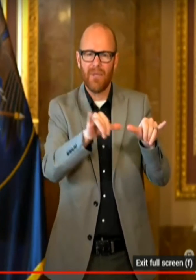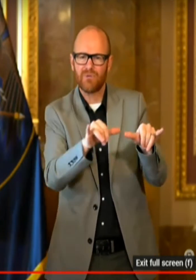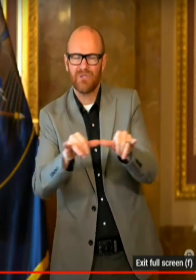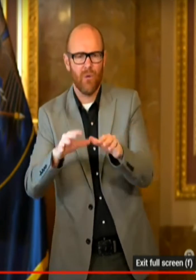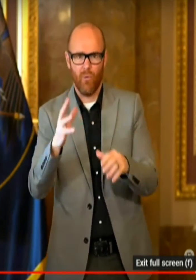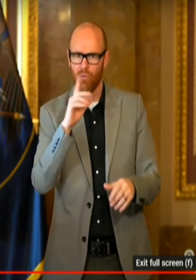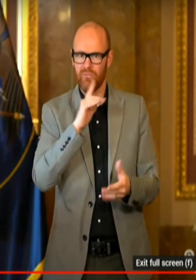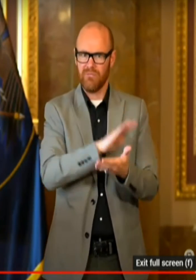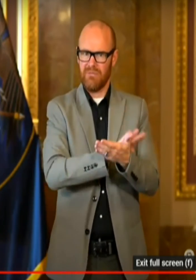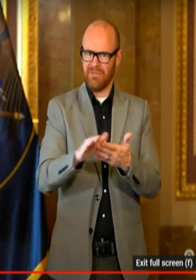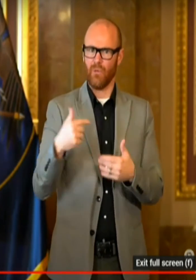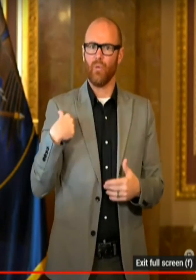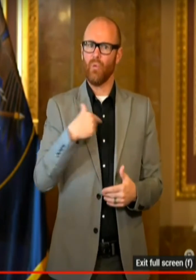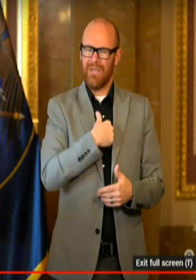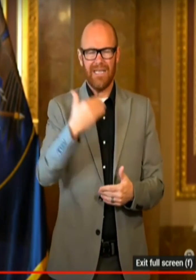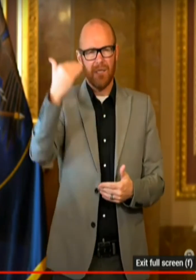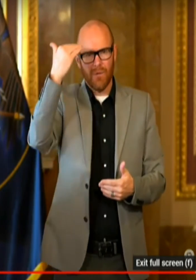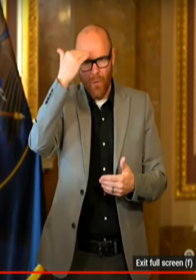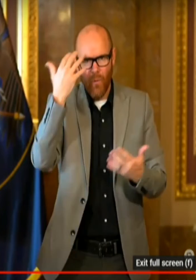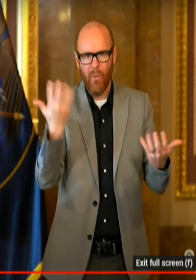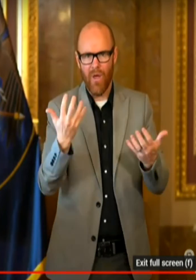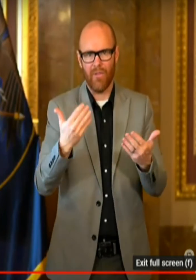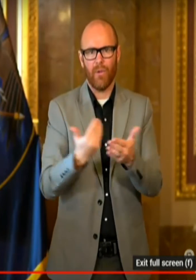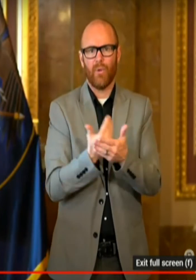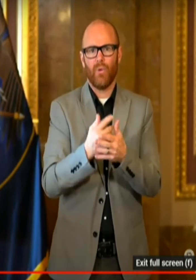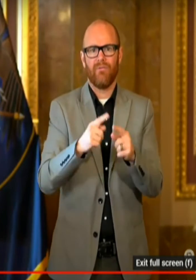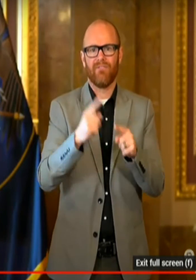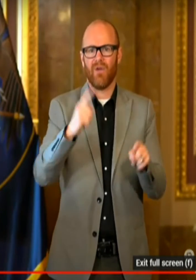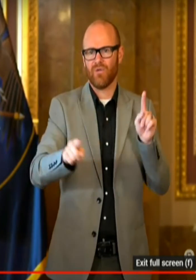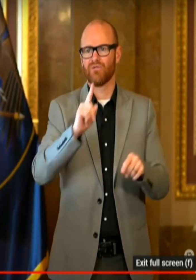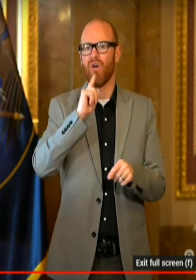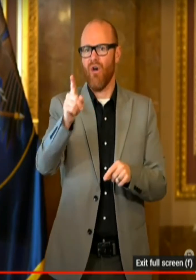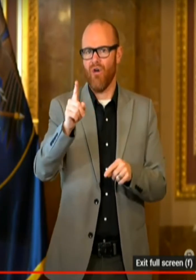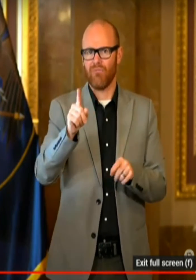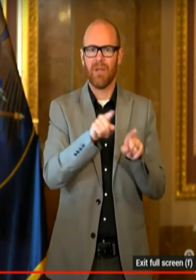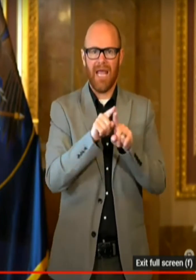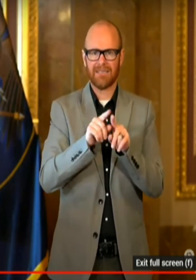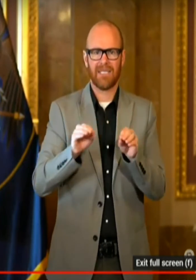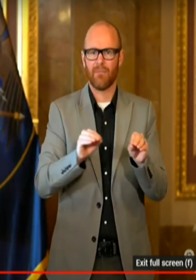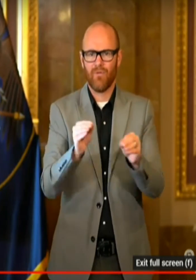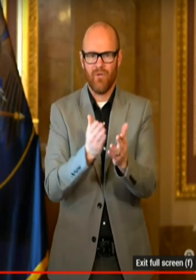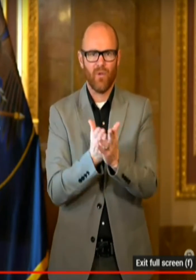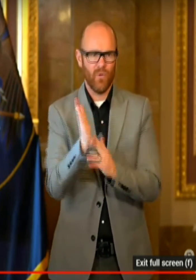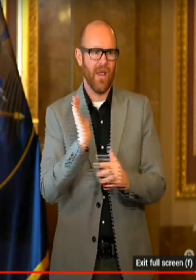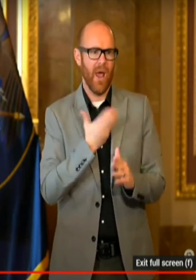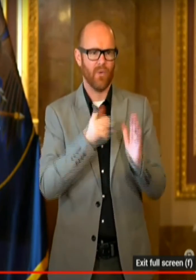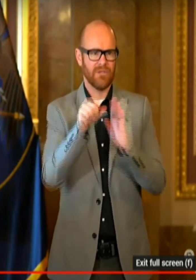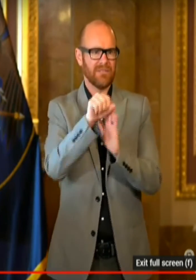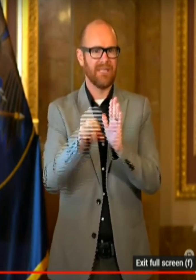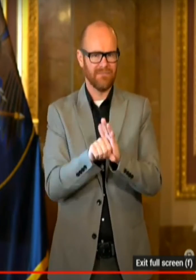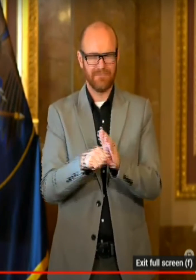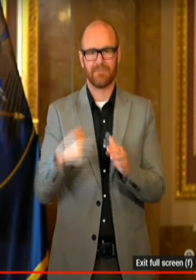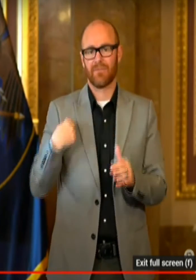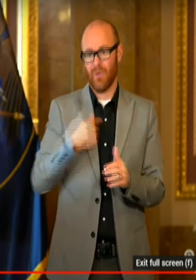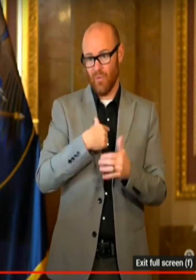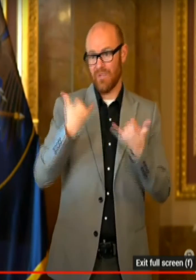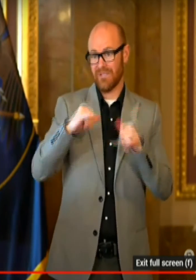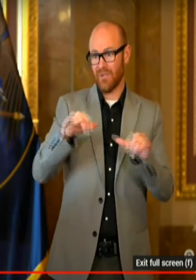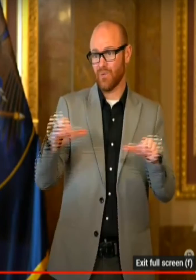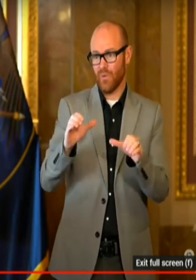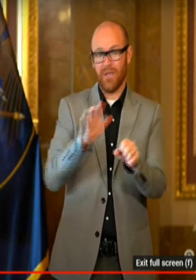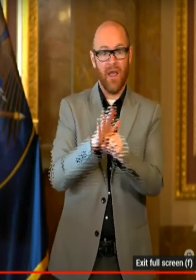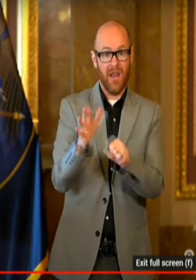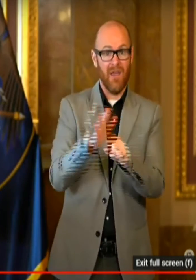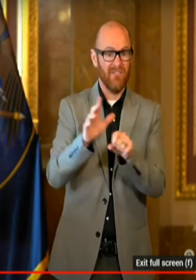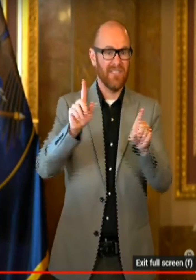we know what the new variants are as they're moving throughout our state. Those will continue. We are still doing enough testing. And